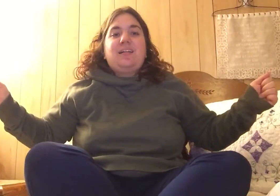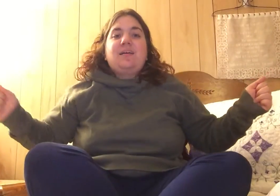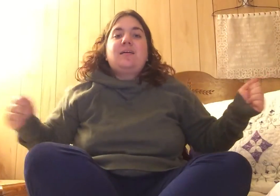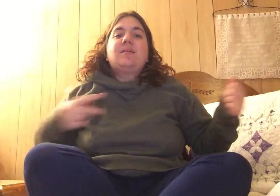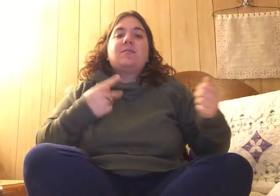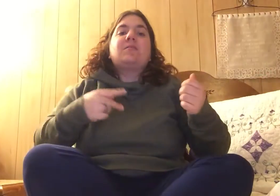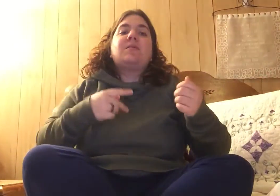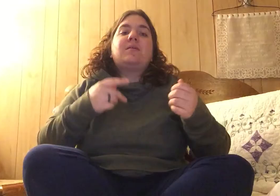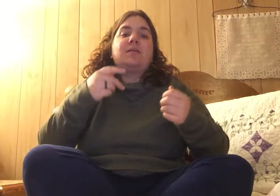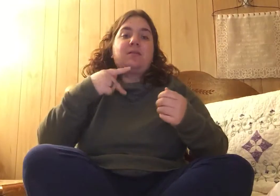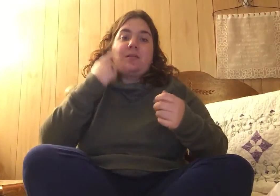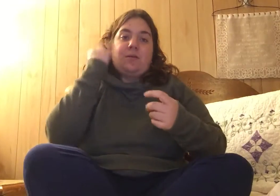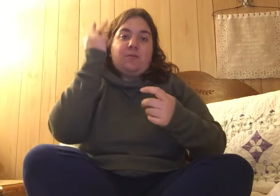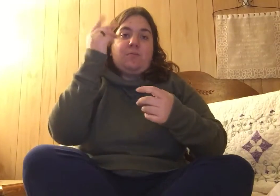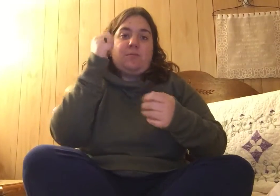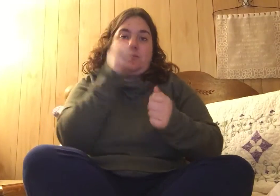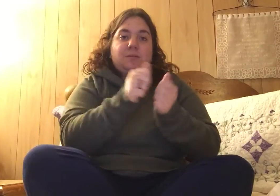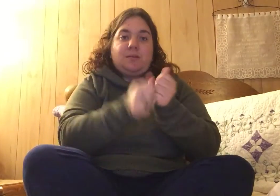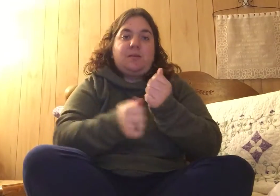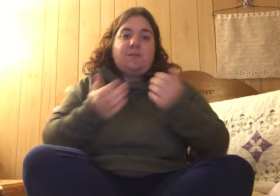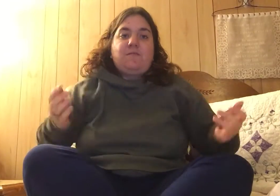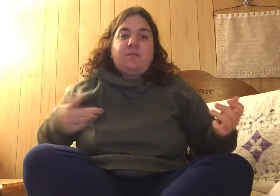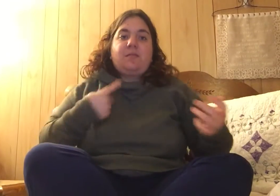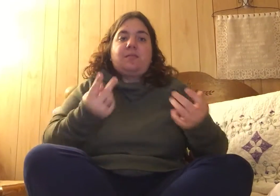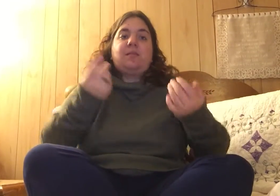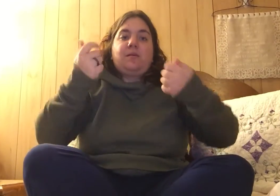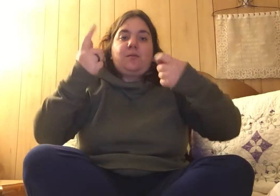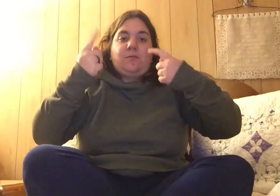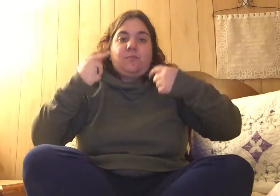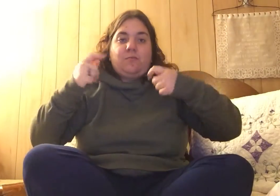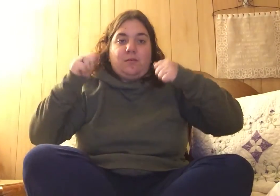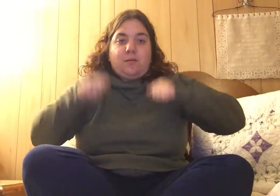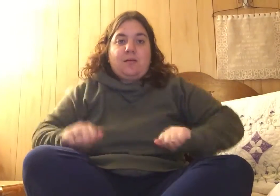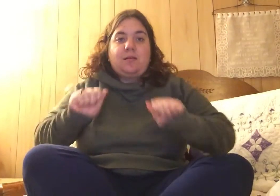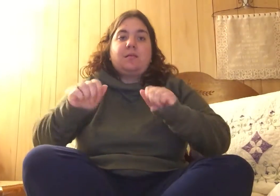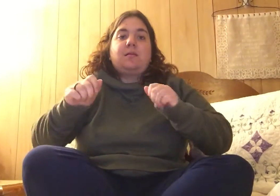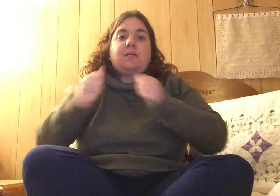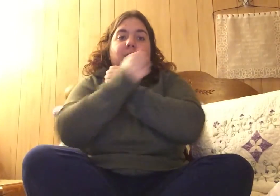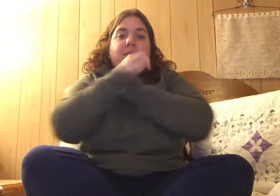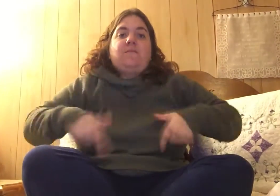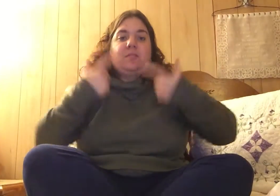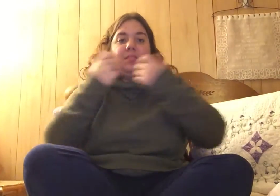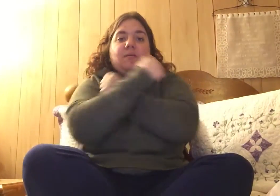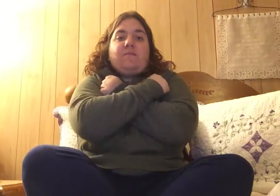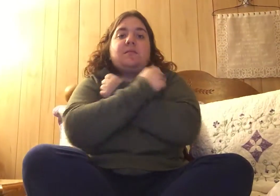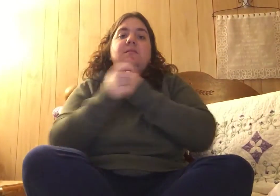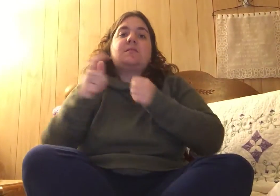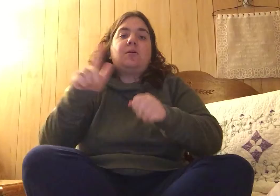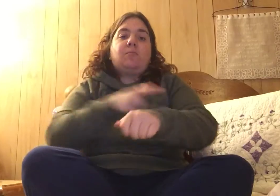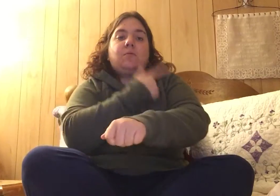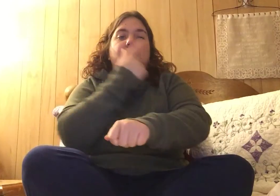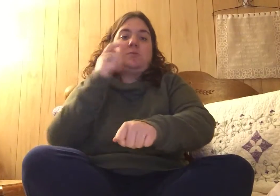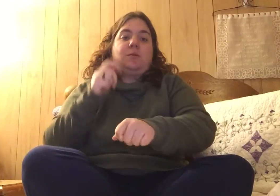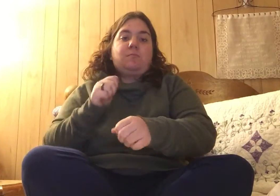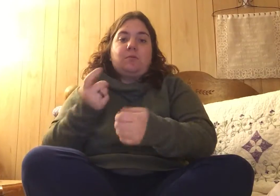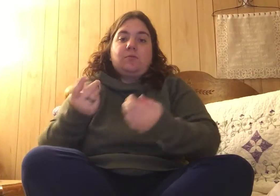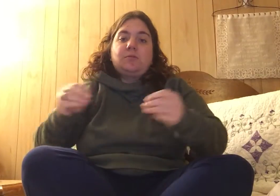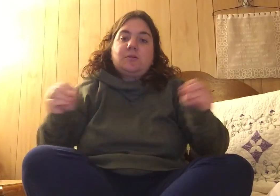open. And we'll see everything we can. Live in love in slow motion, motion,